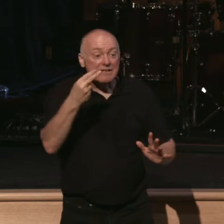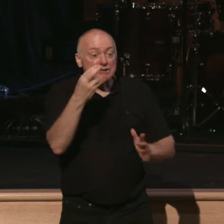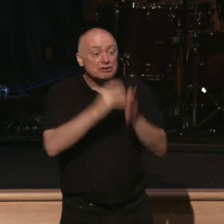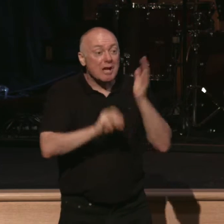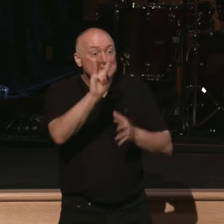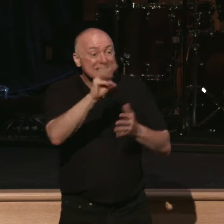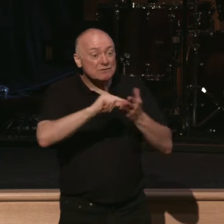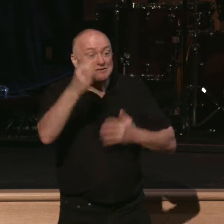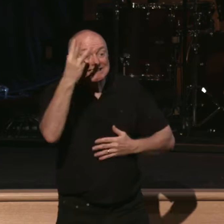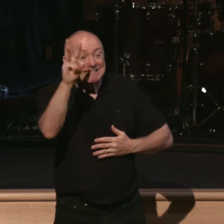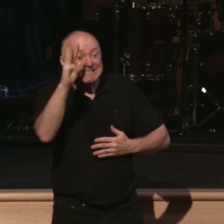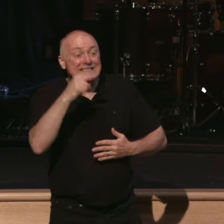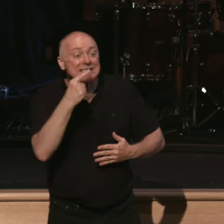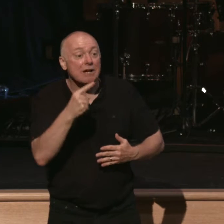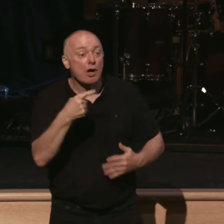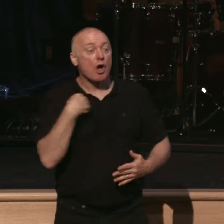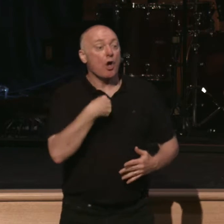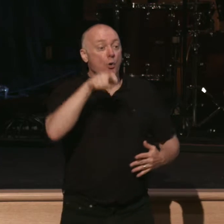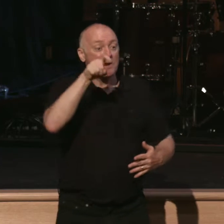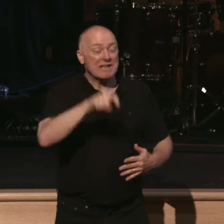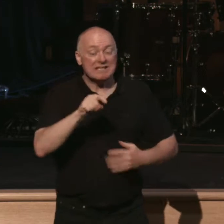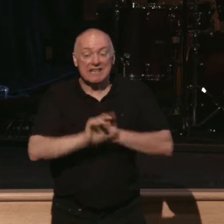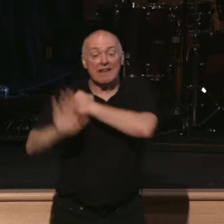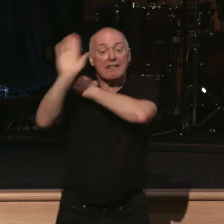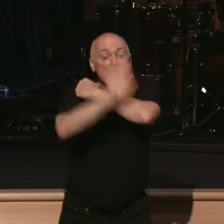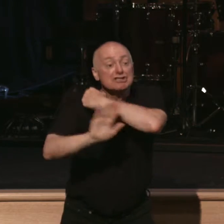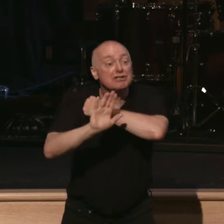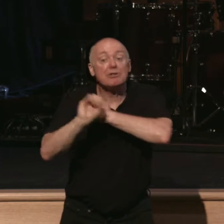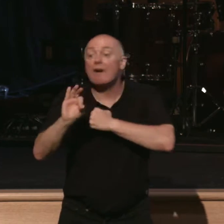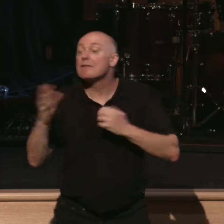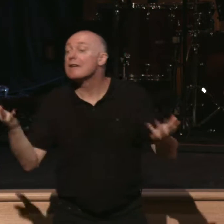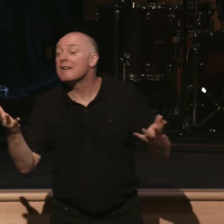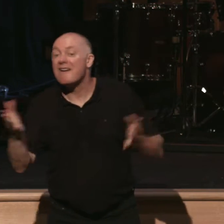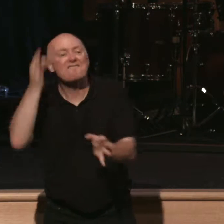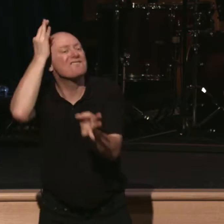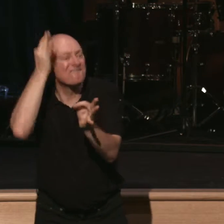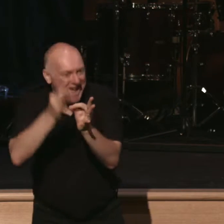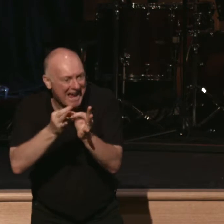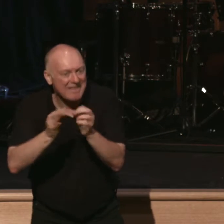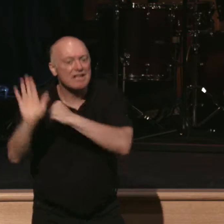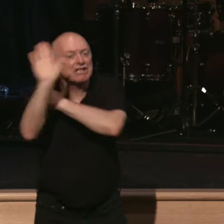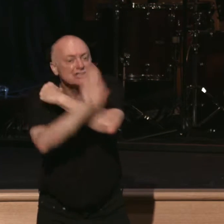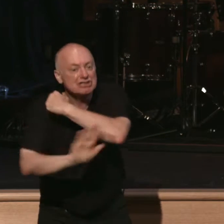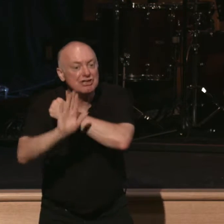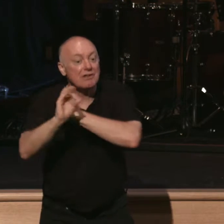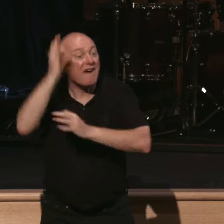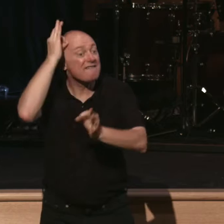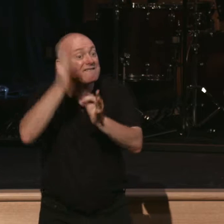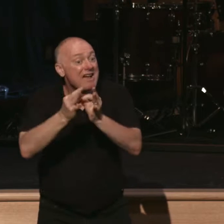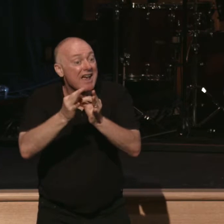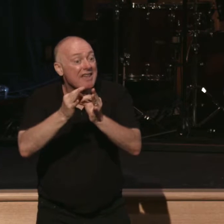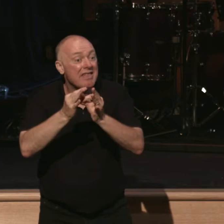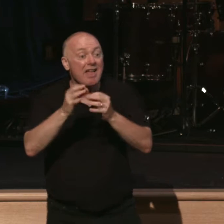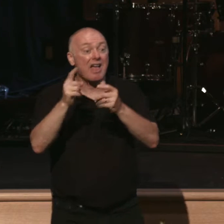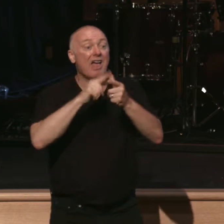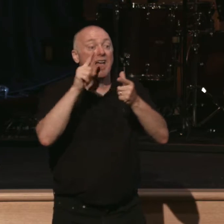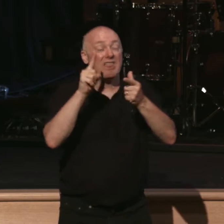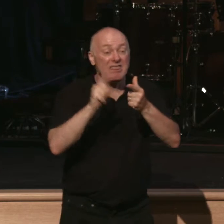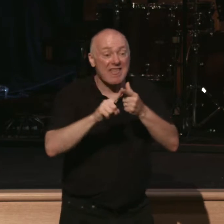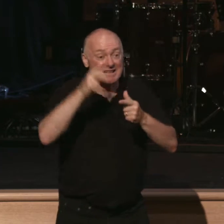says that we need to hold up the shield of faith. The shield of faith that extinguishes all the flaming darts